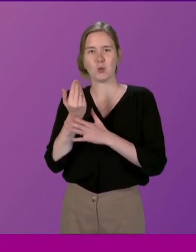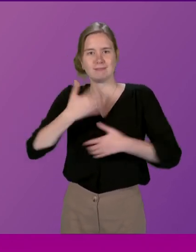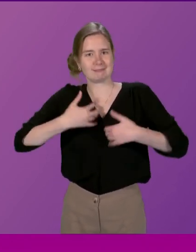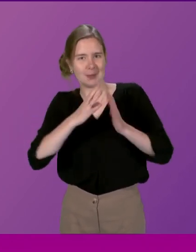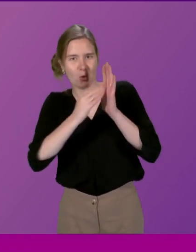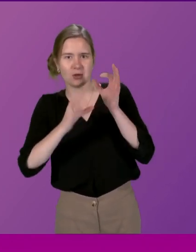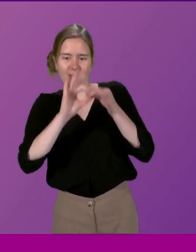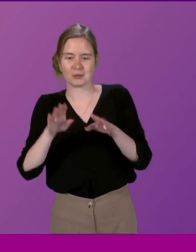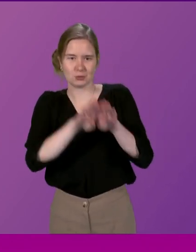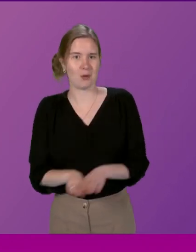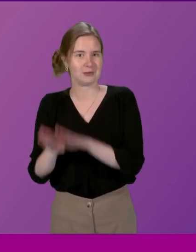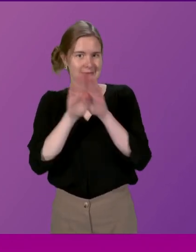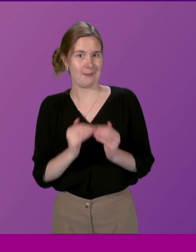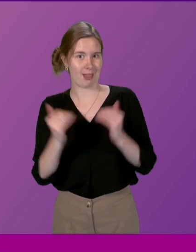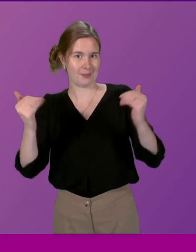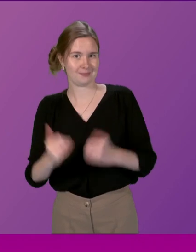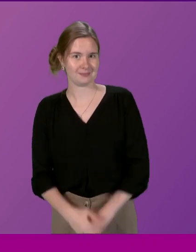for democracy in our Parliament.